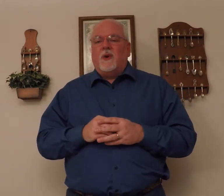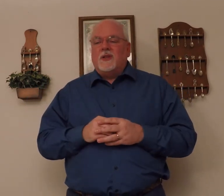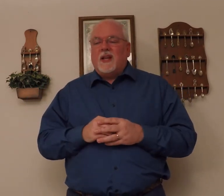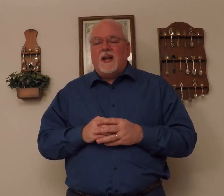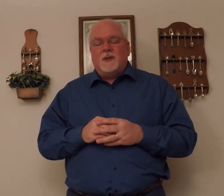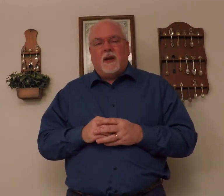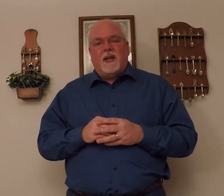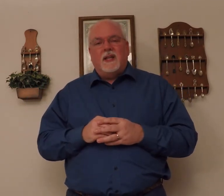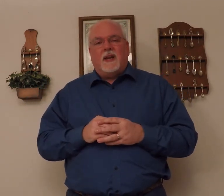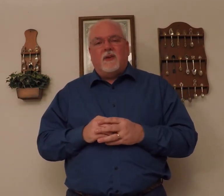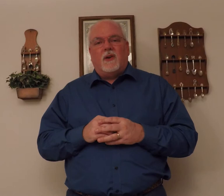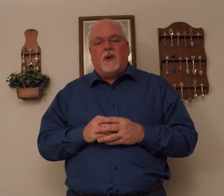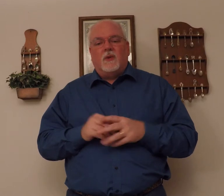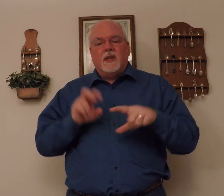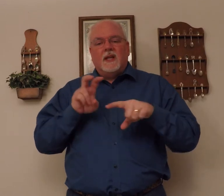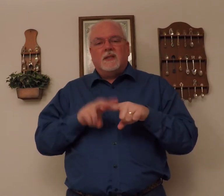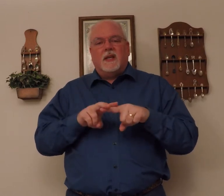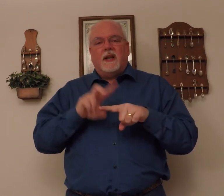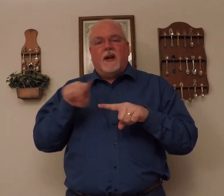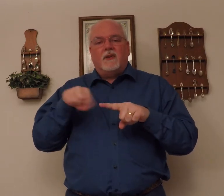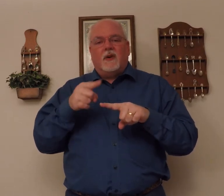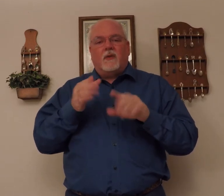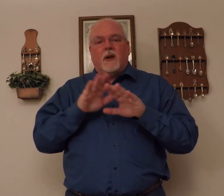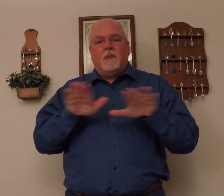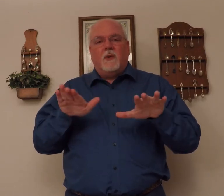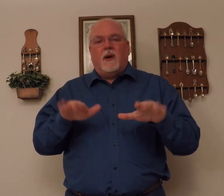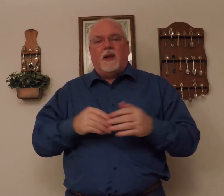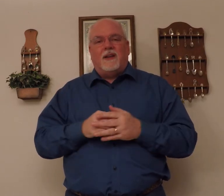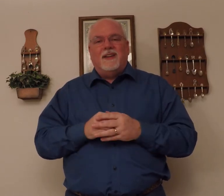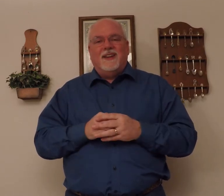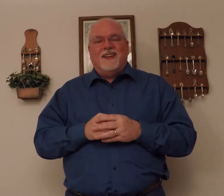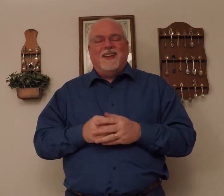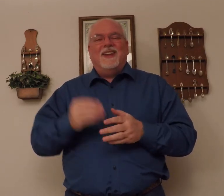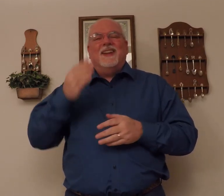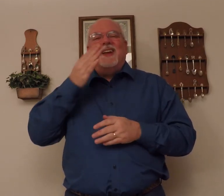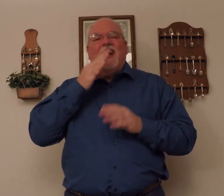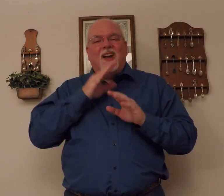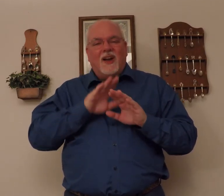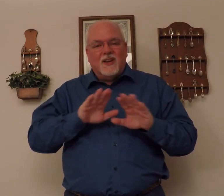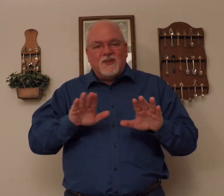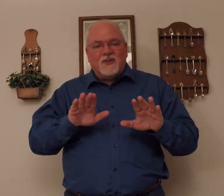first signs my kids ever learned was sit down, turn around, be quiet. Hush.